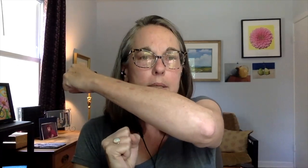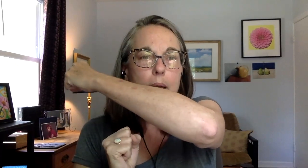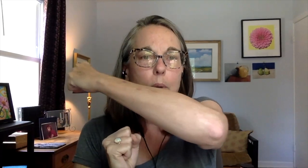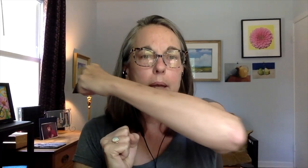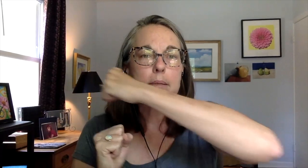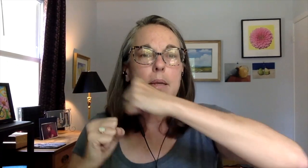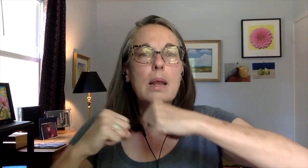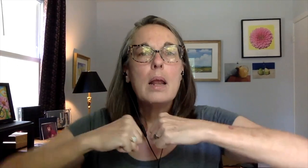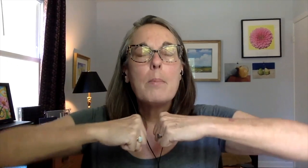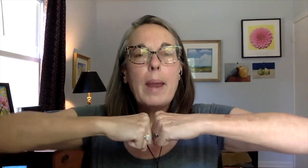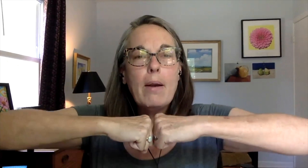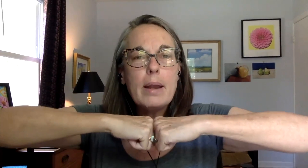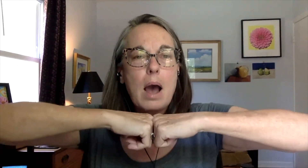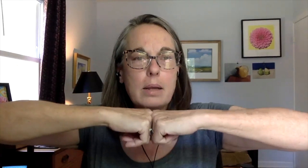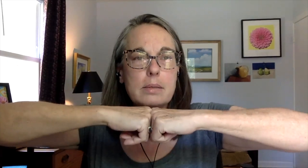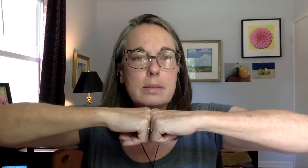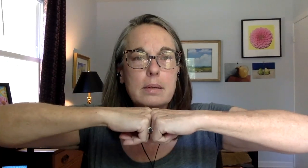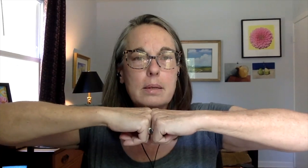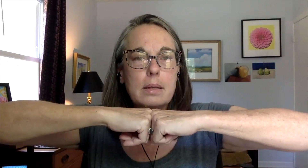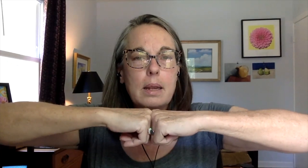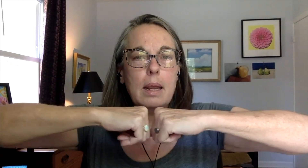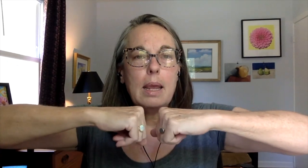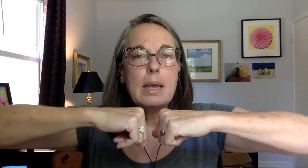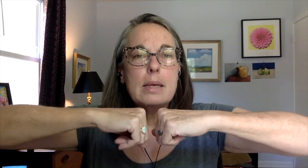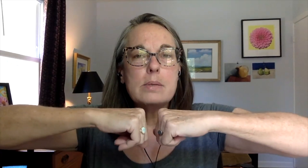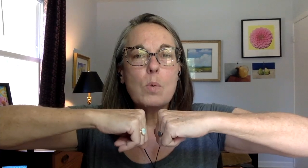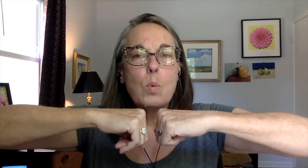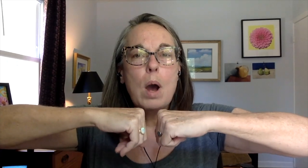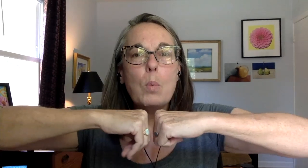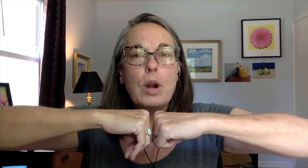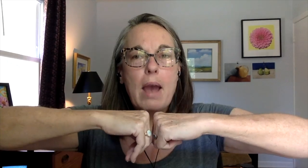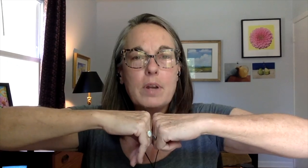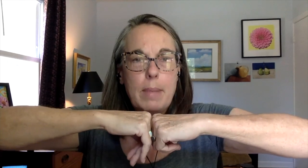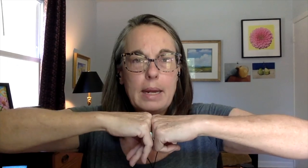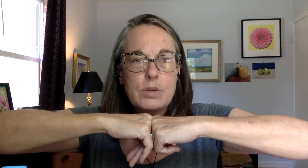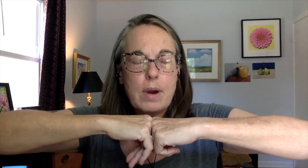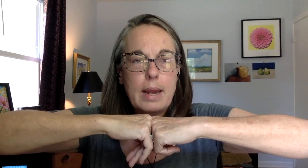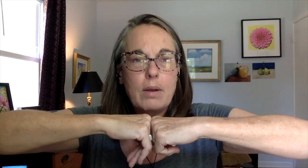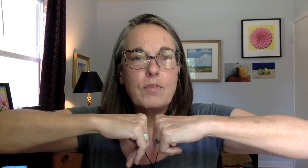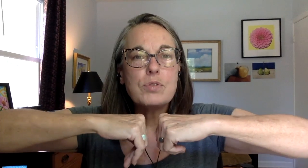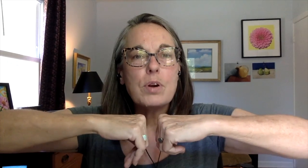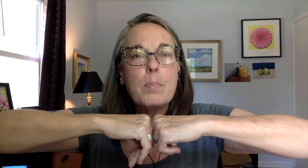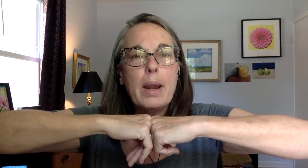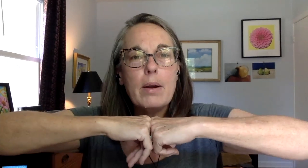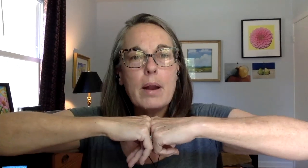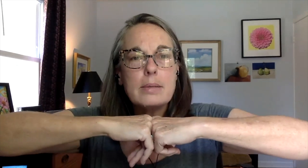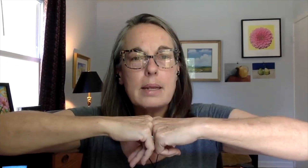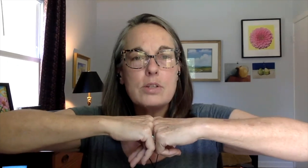side wins. Paradox is what we're having to manage right now. And if you turn a paradox into